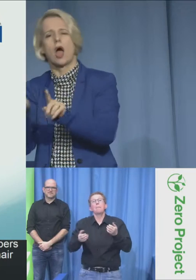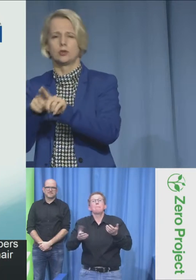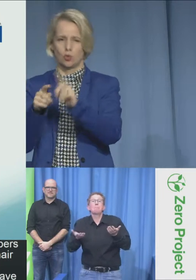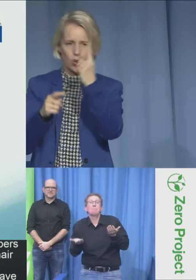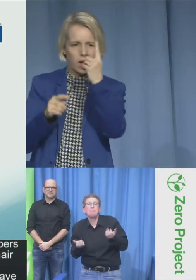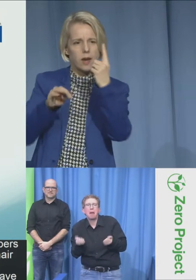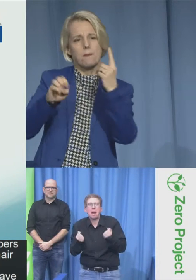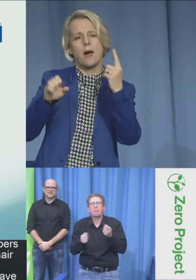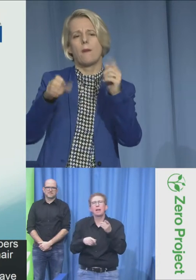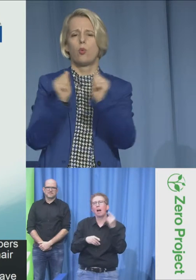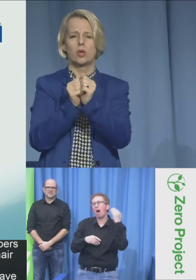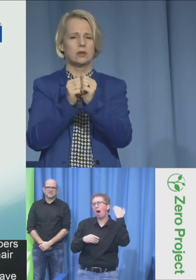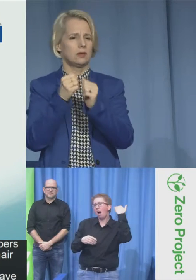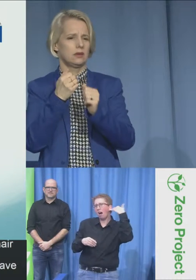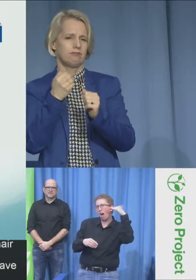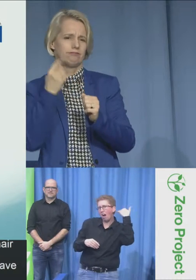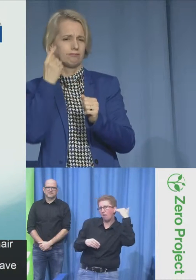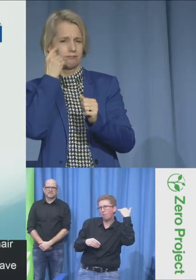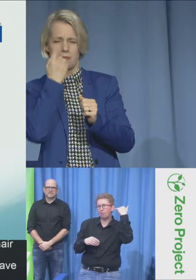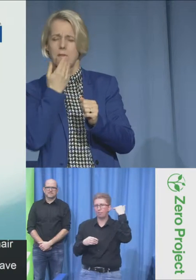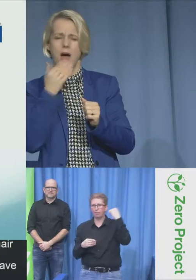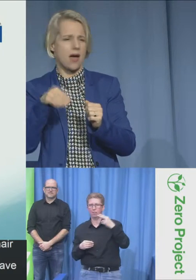declare that as a disability.